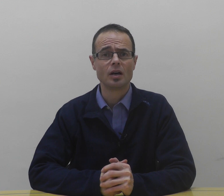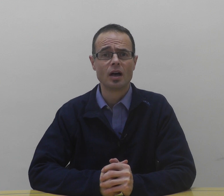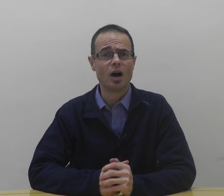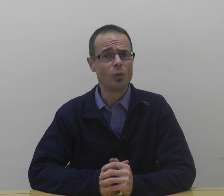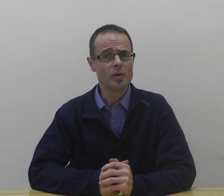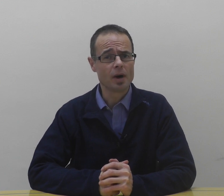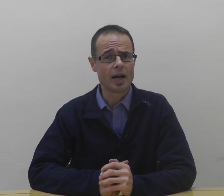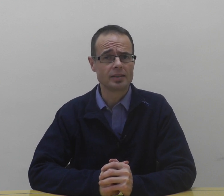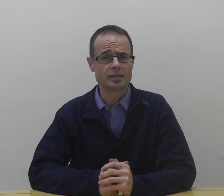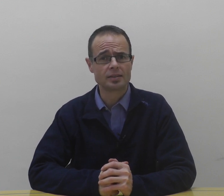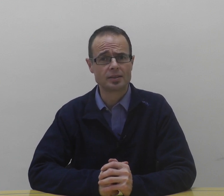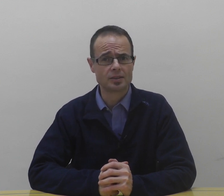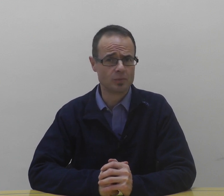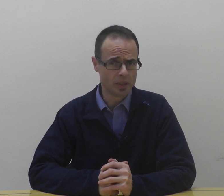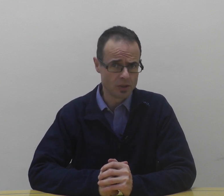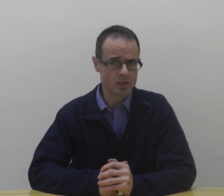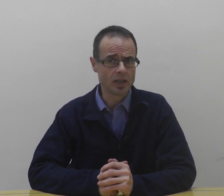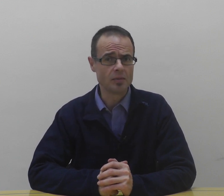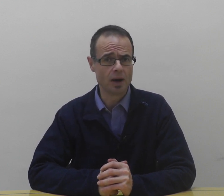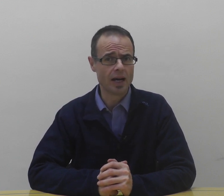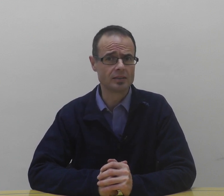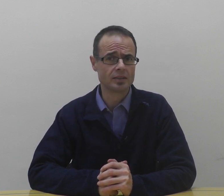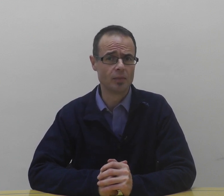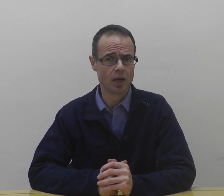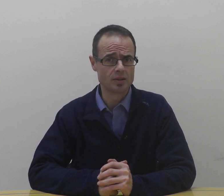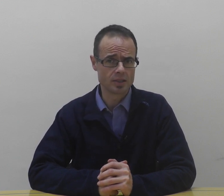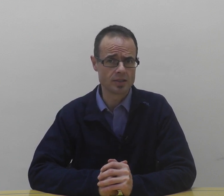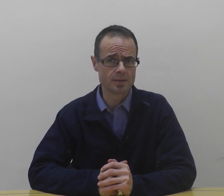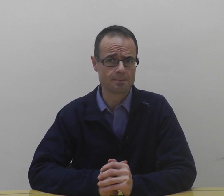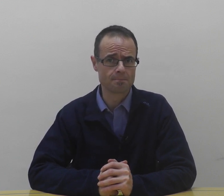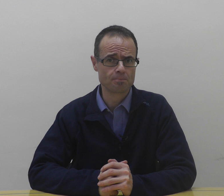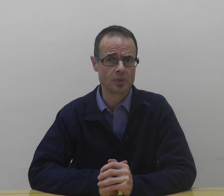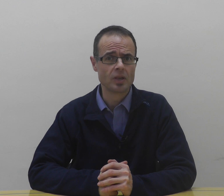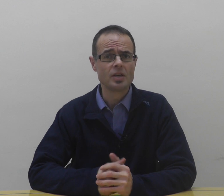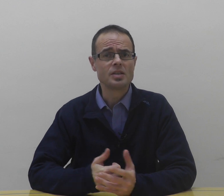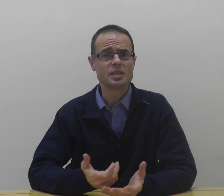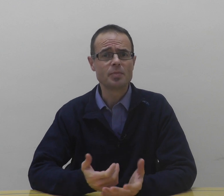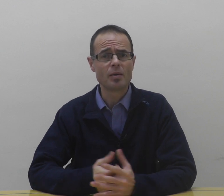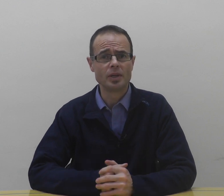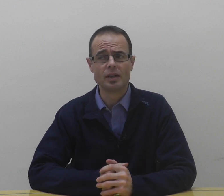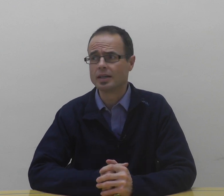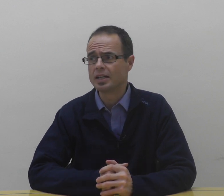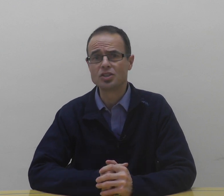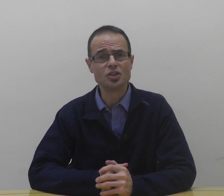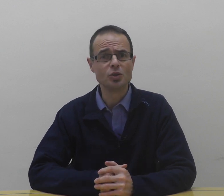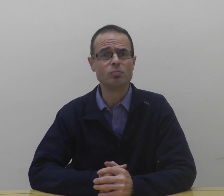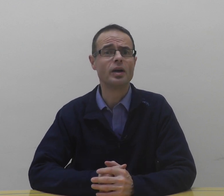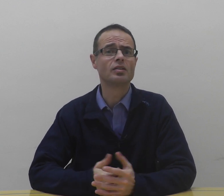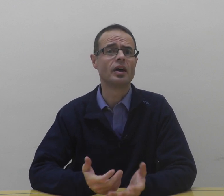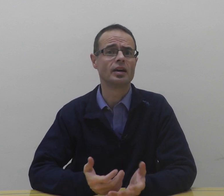Are we mad to be using mad appliances? Sleep apnea is the new big thing